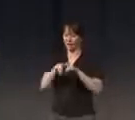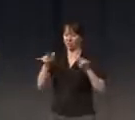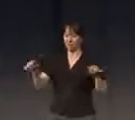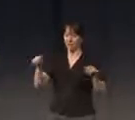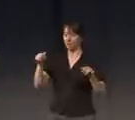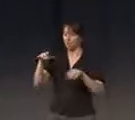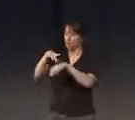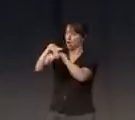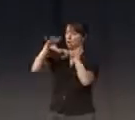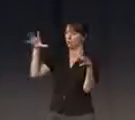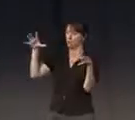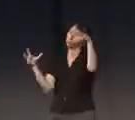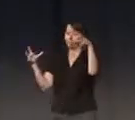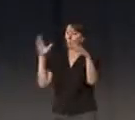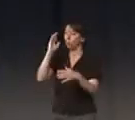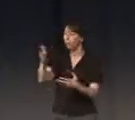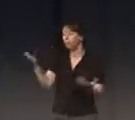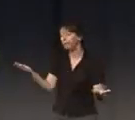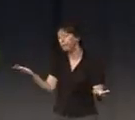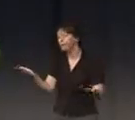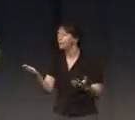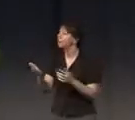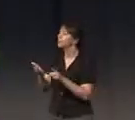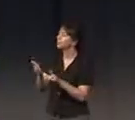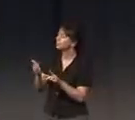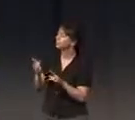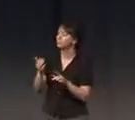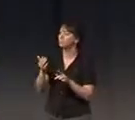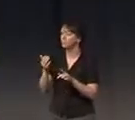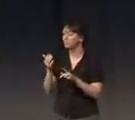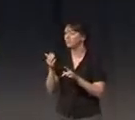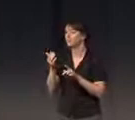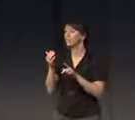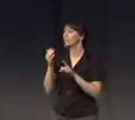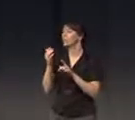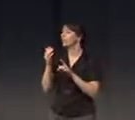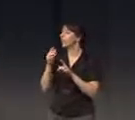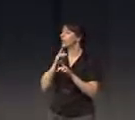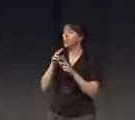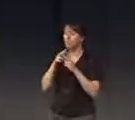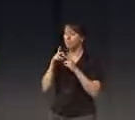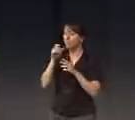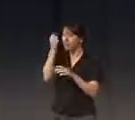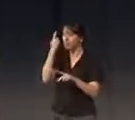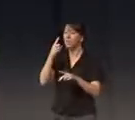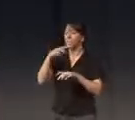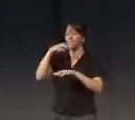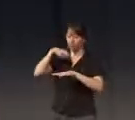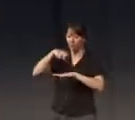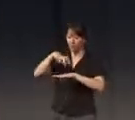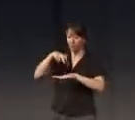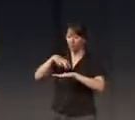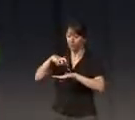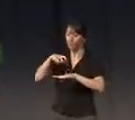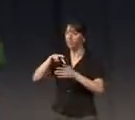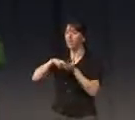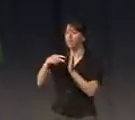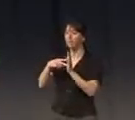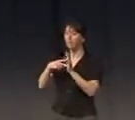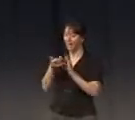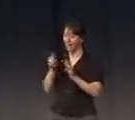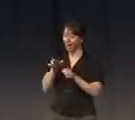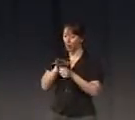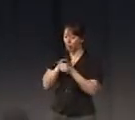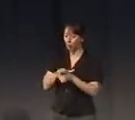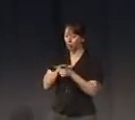Now, let's put it that way. A jumping castle usually have a high pressure of air, right? It's something that you can jump. Here, the volume of